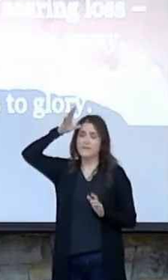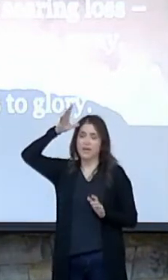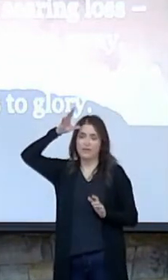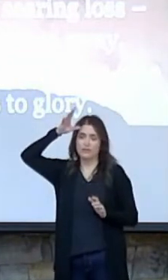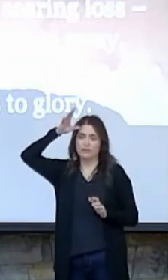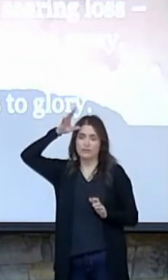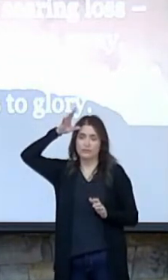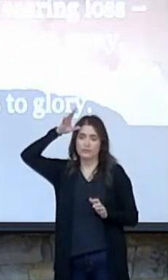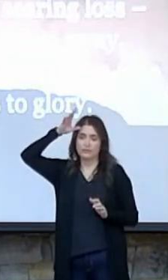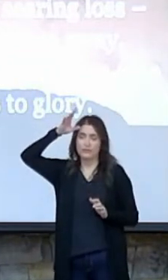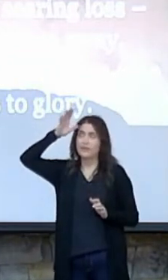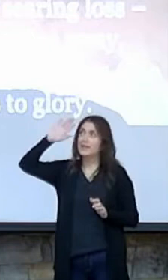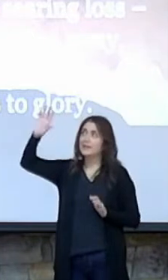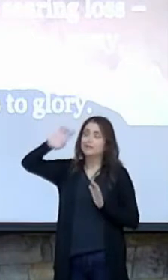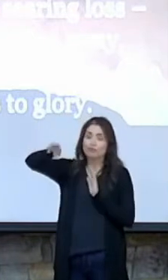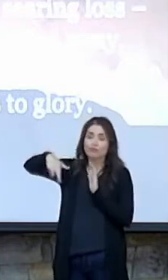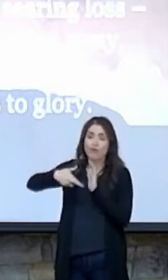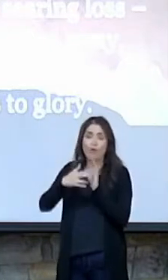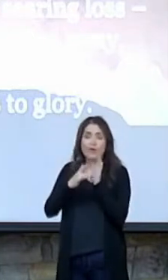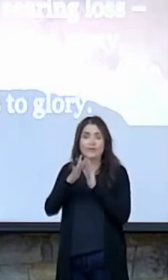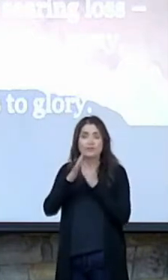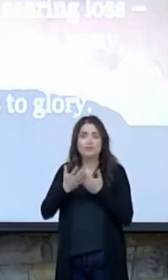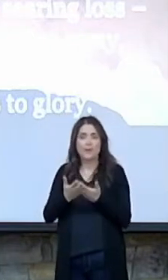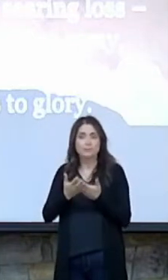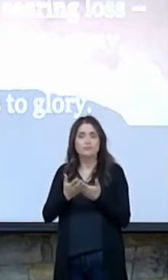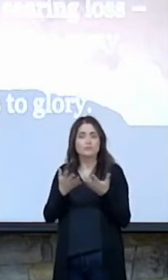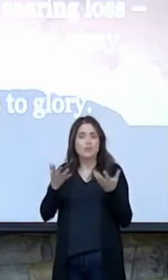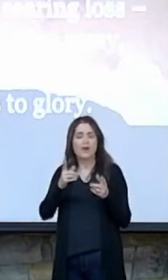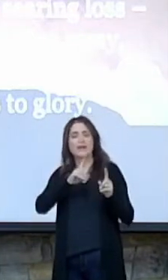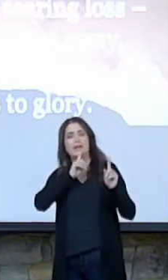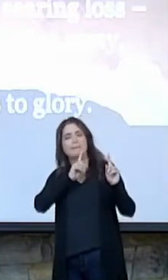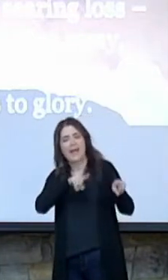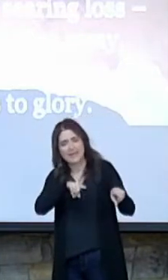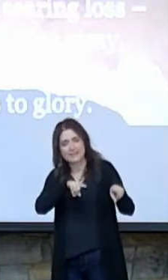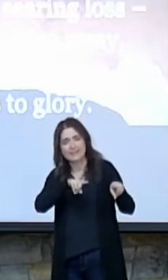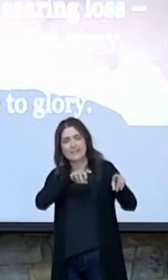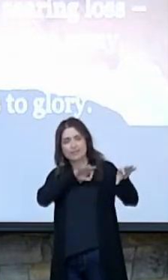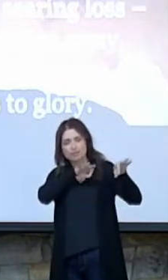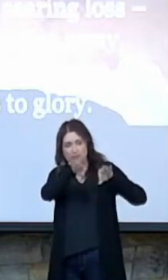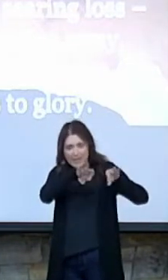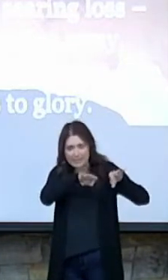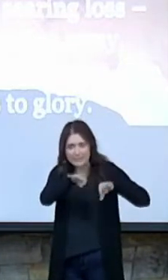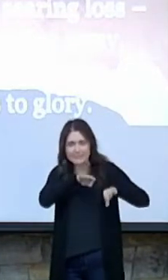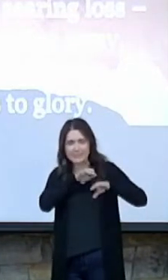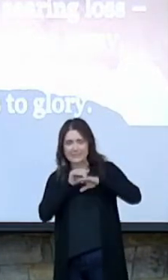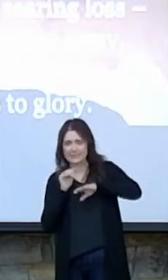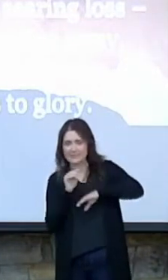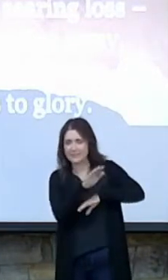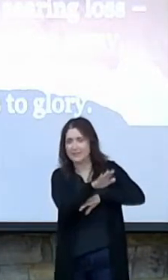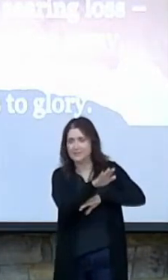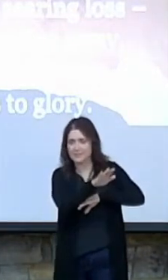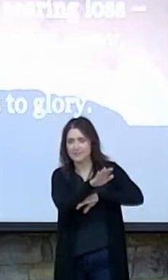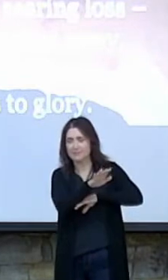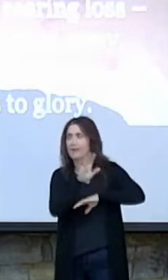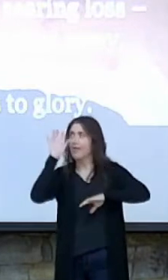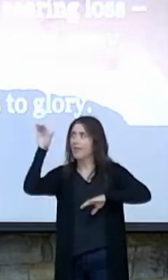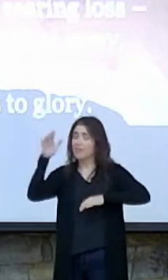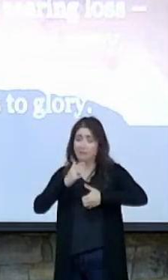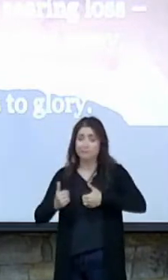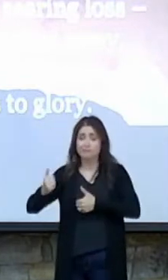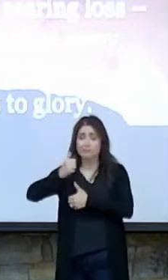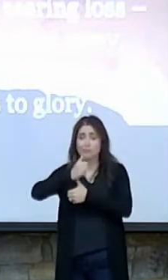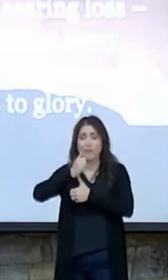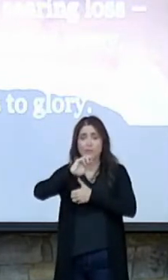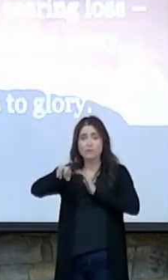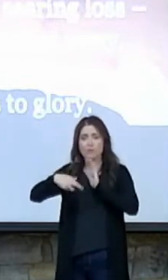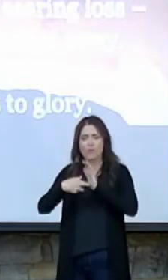His role in Scripture is one of commanding and directing and sending. That is His primary role as you look